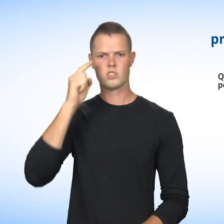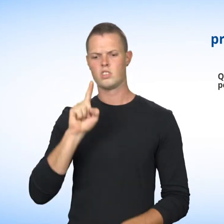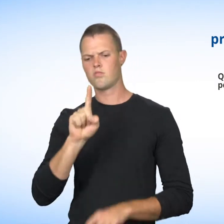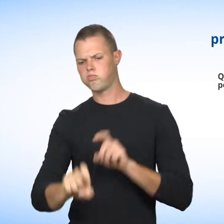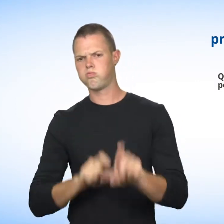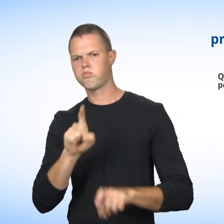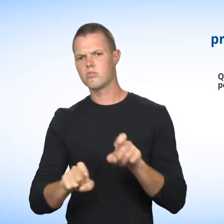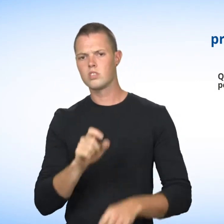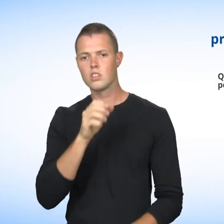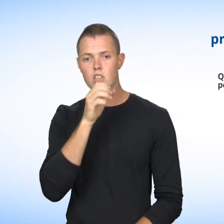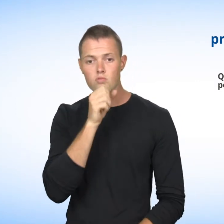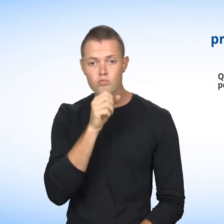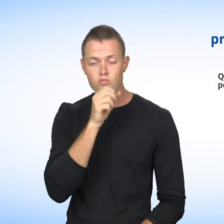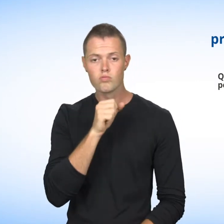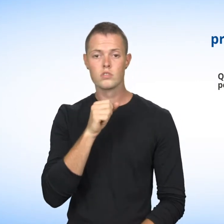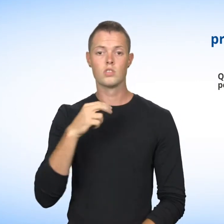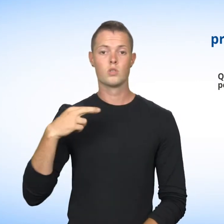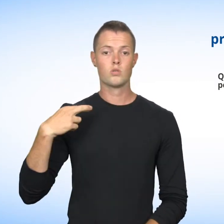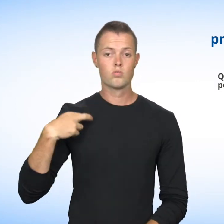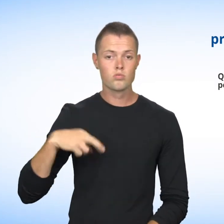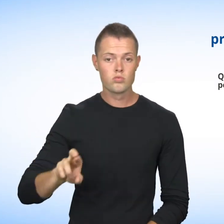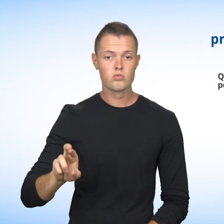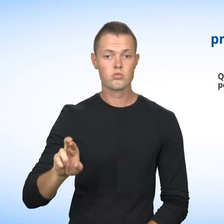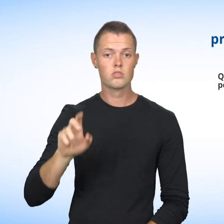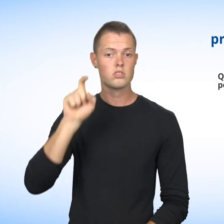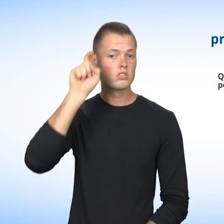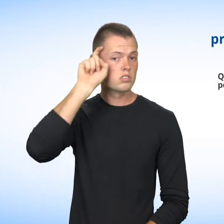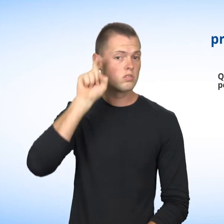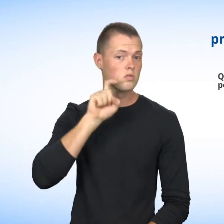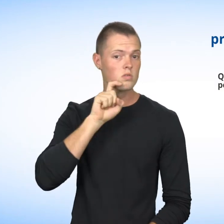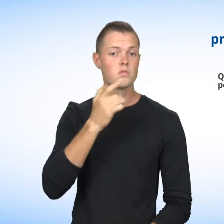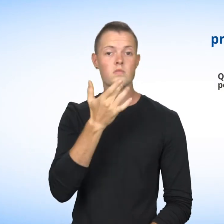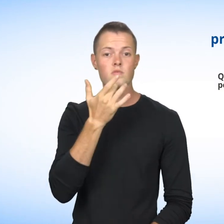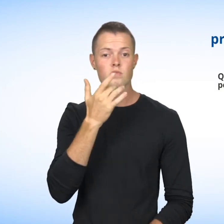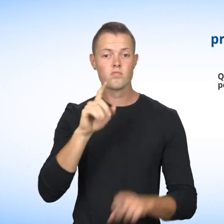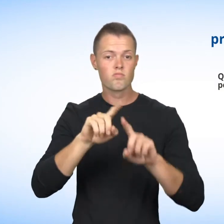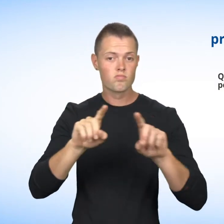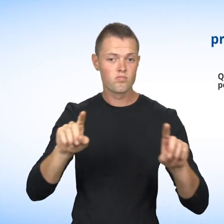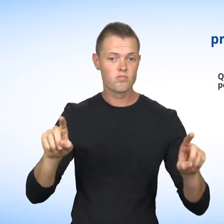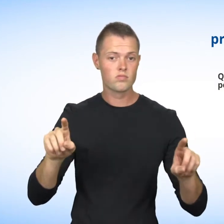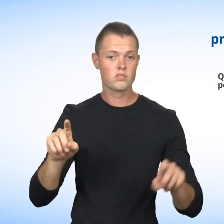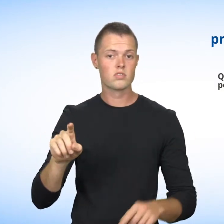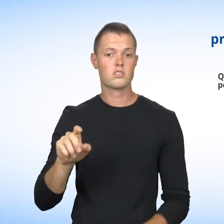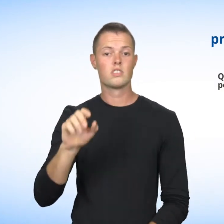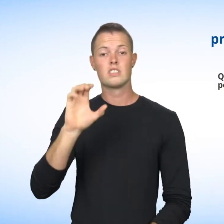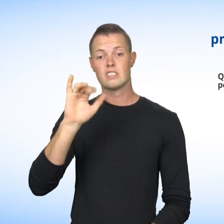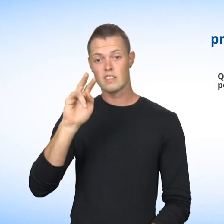employers are not allowed to ask questions regarding age, religion, sexual orientation, civil